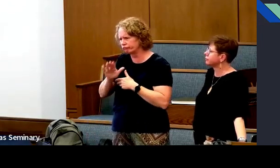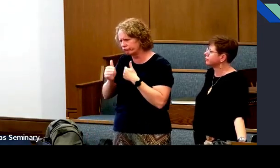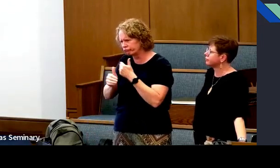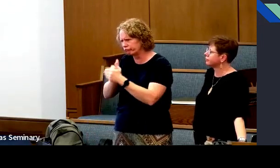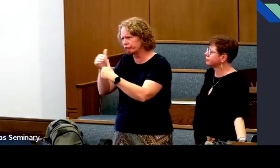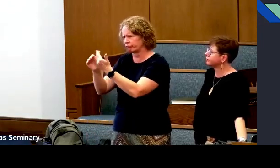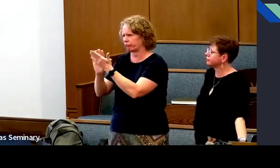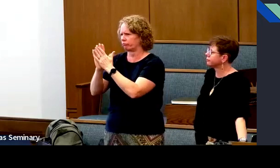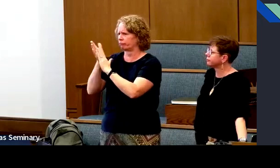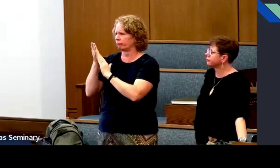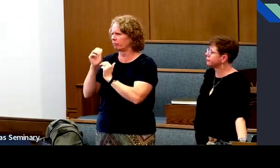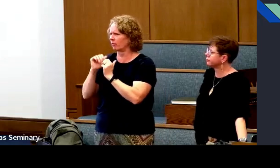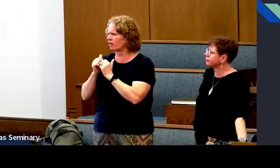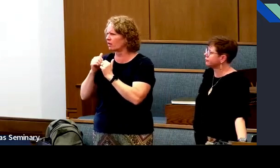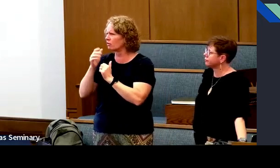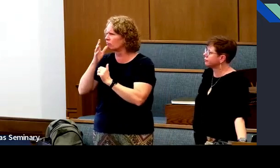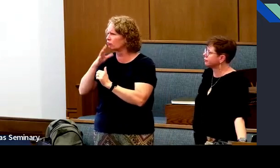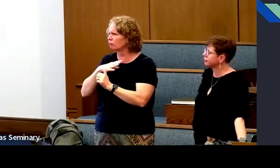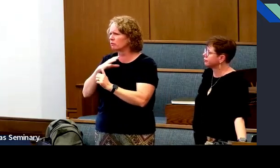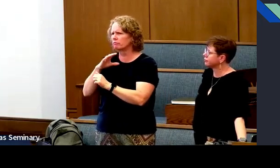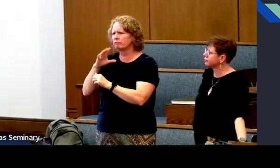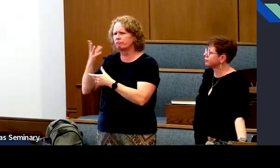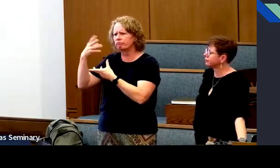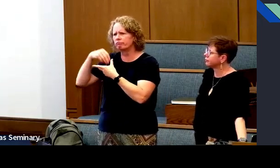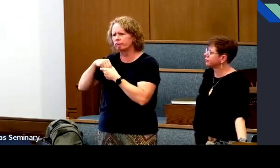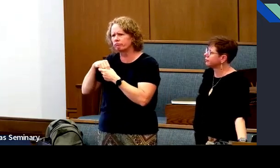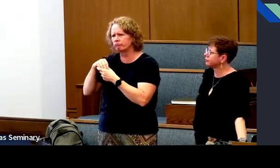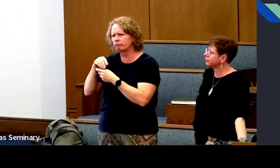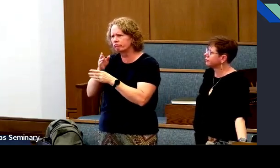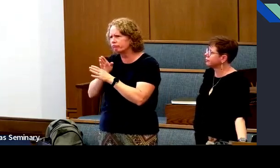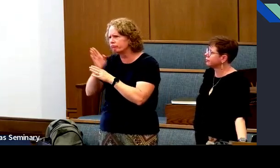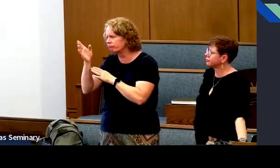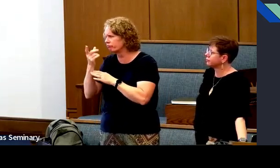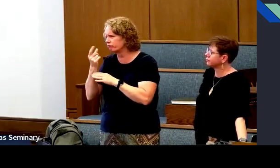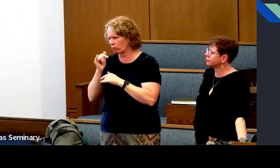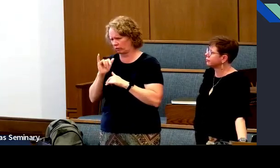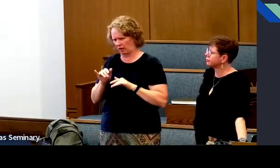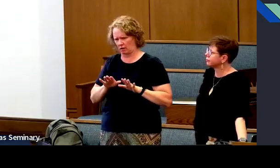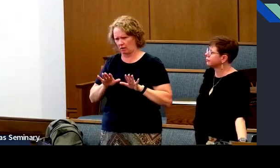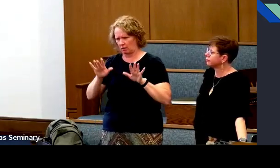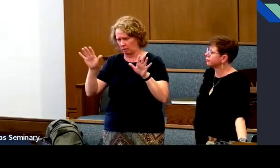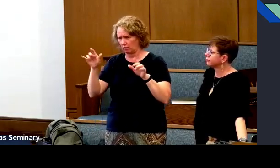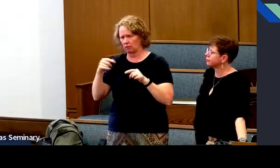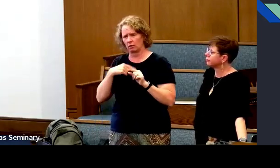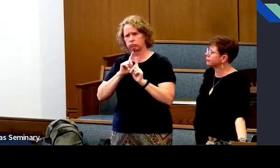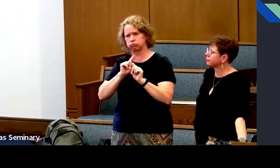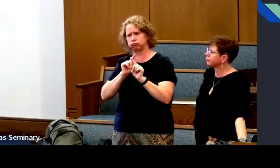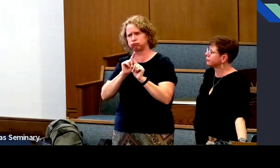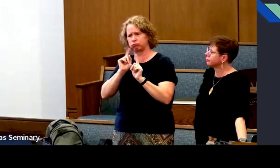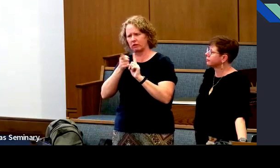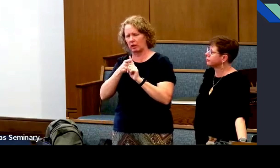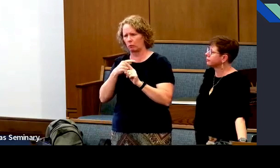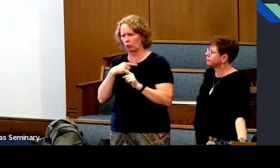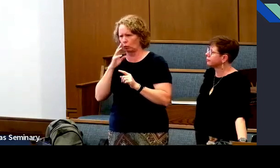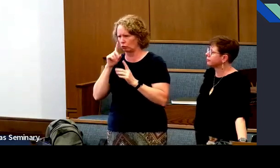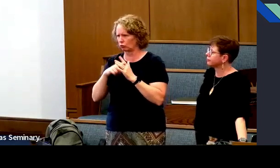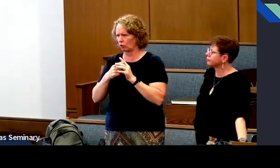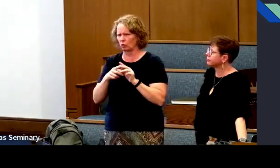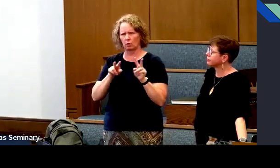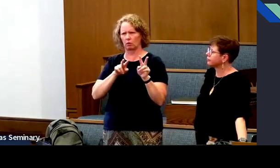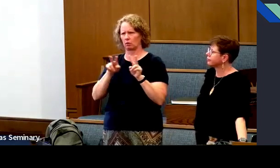Women, they learn and they progress to become mothers. And so there's two